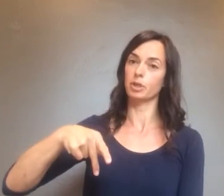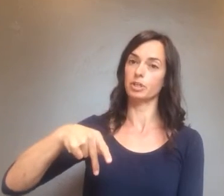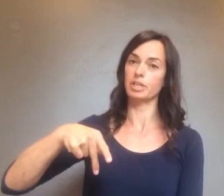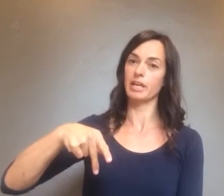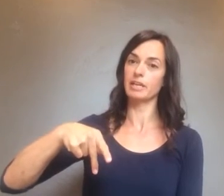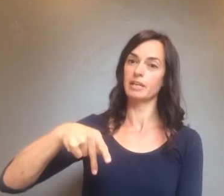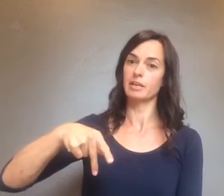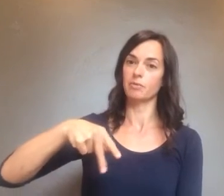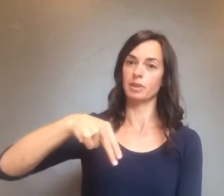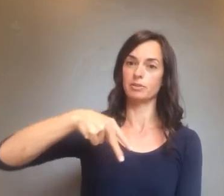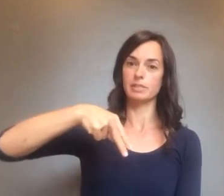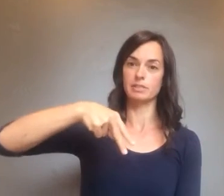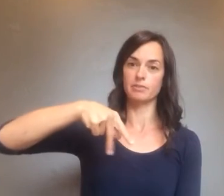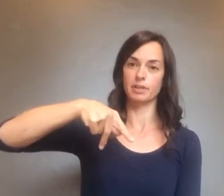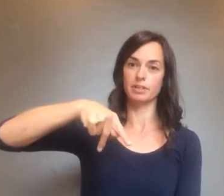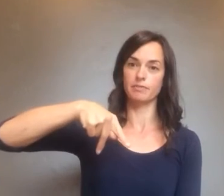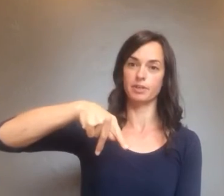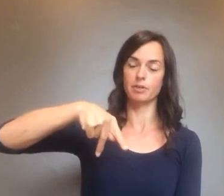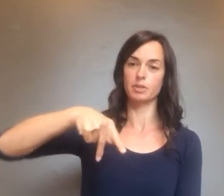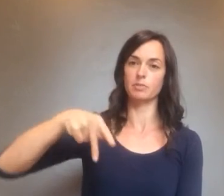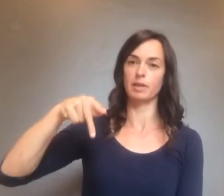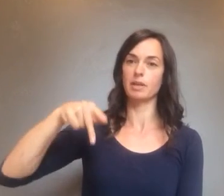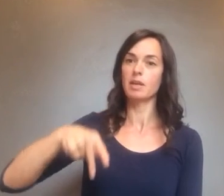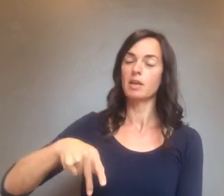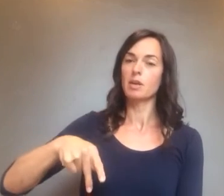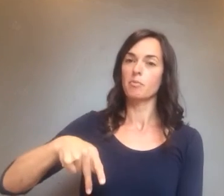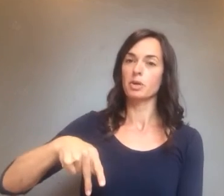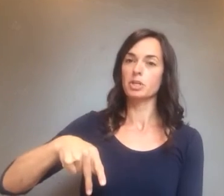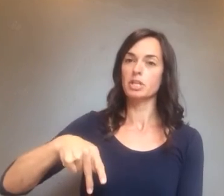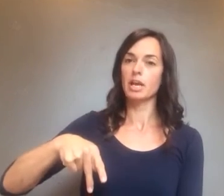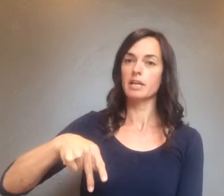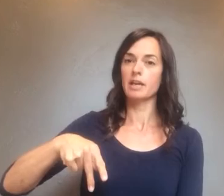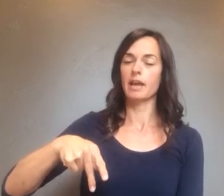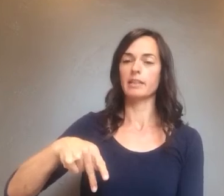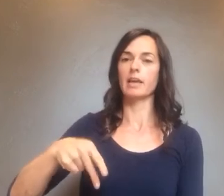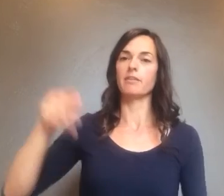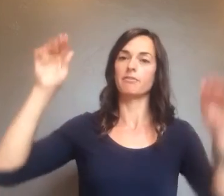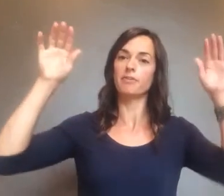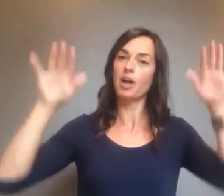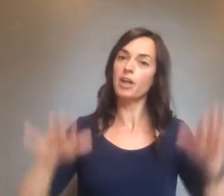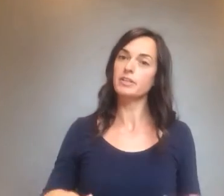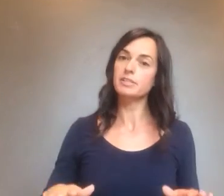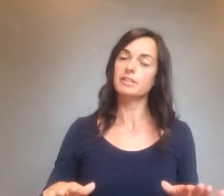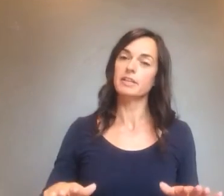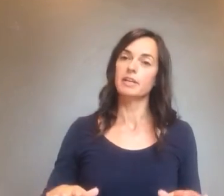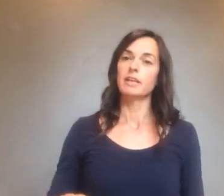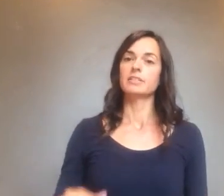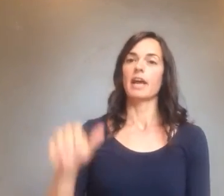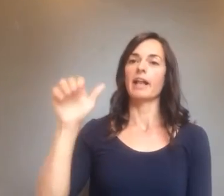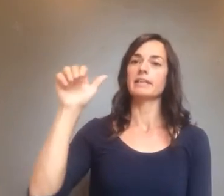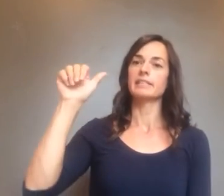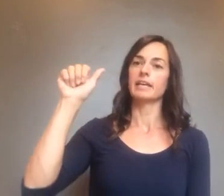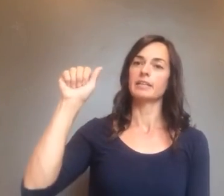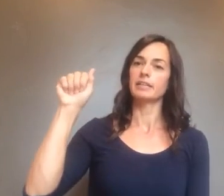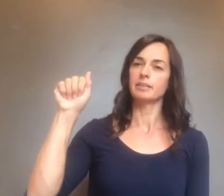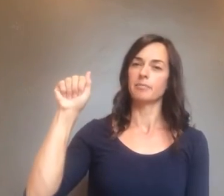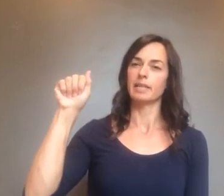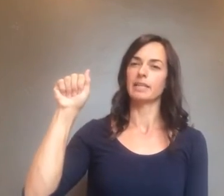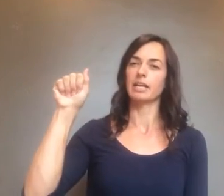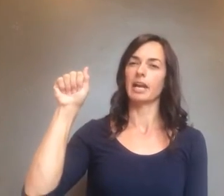Persia, with those scissors fingers and finger in between. Persia, and then falls to Alexander, make the letter